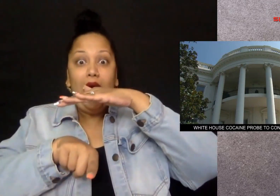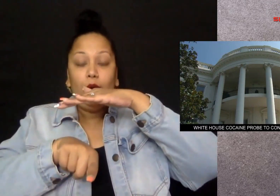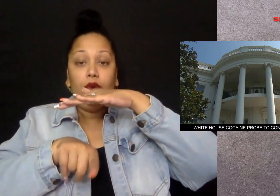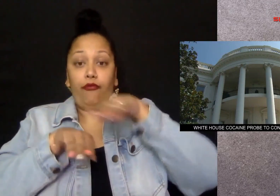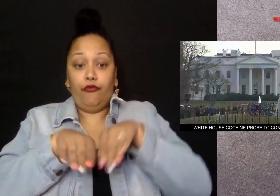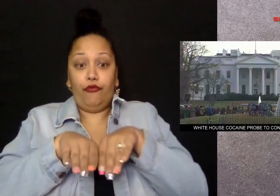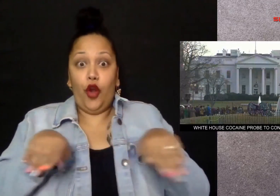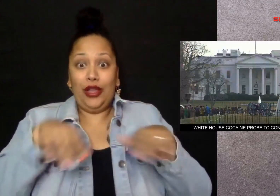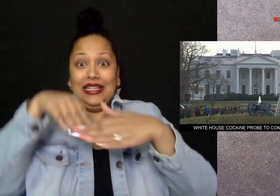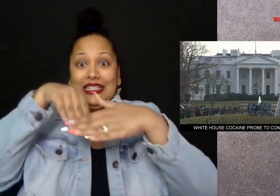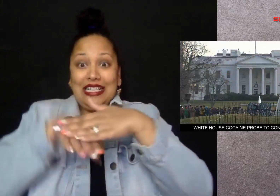House